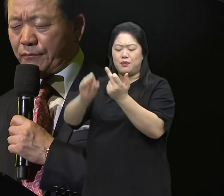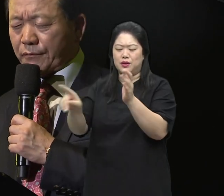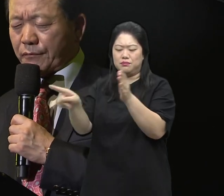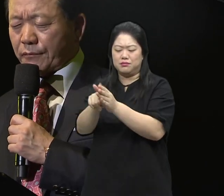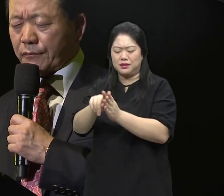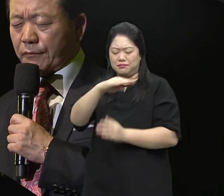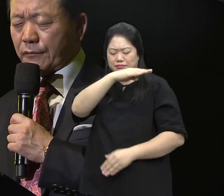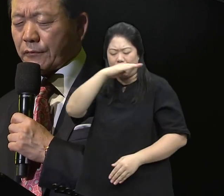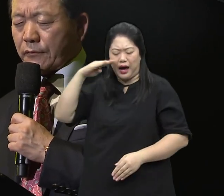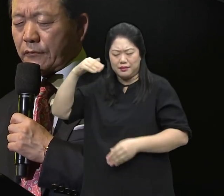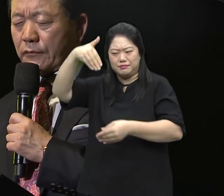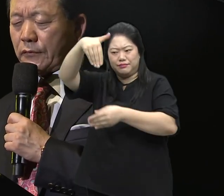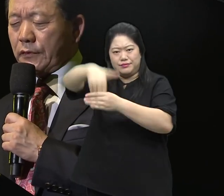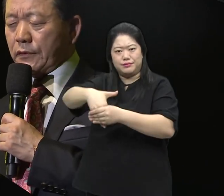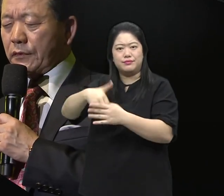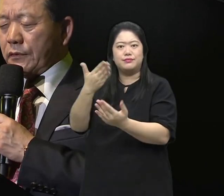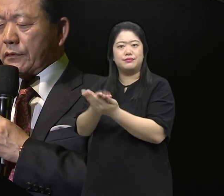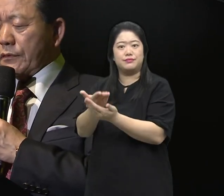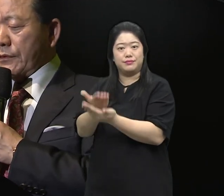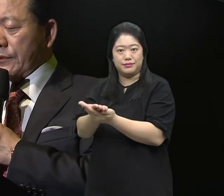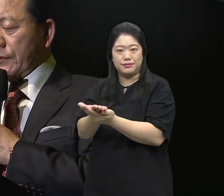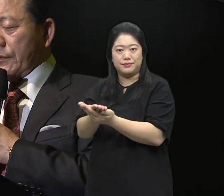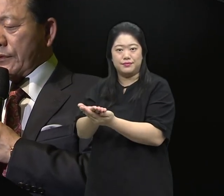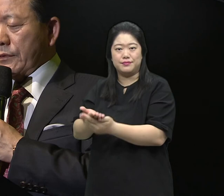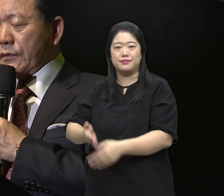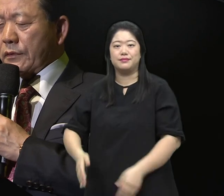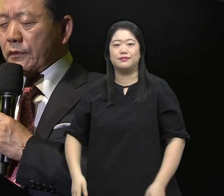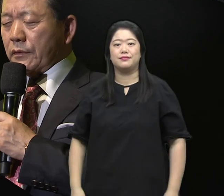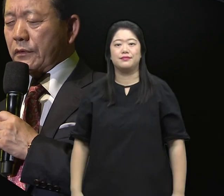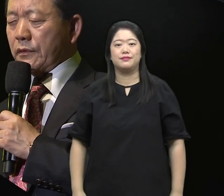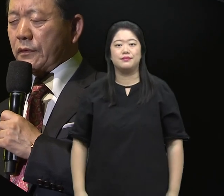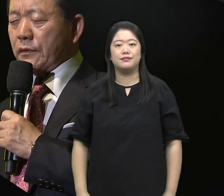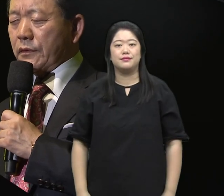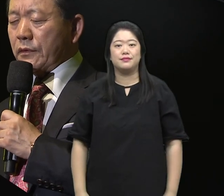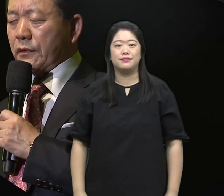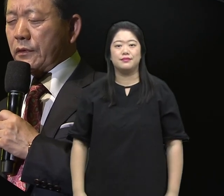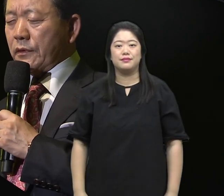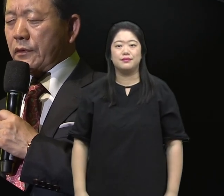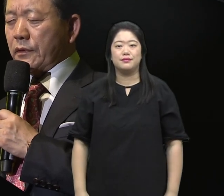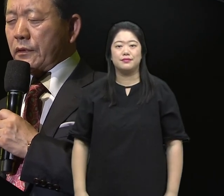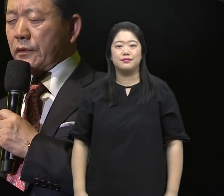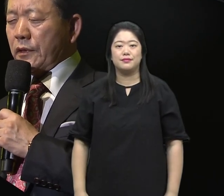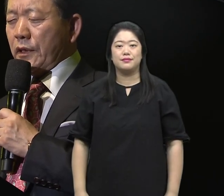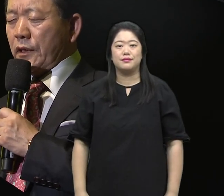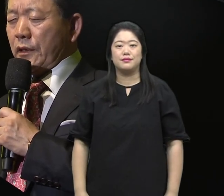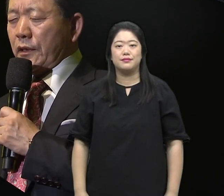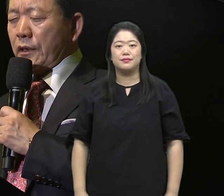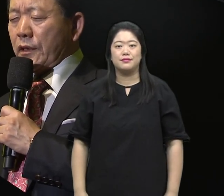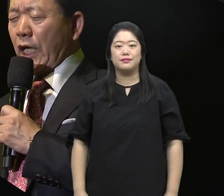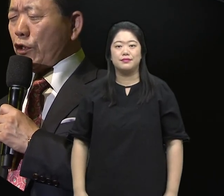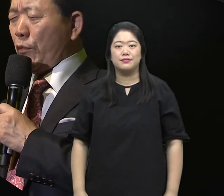to imprint the covenant of Calvary And break down Satan's strategy That has been imprinted in me And my family line I'm